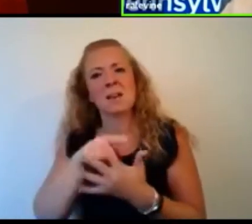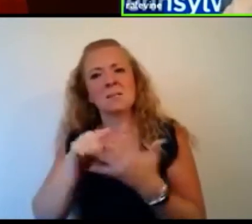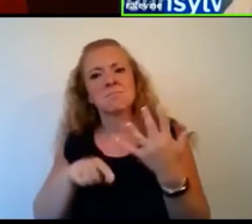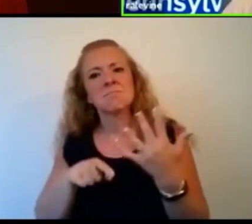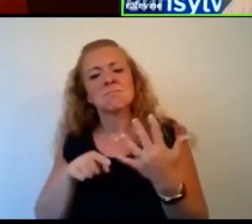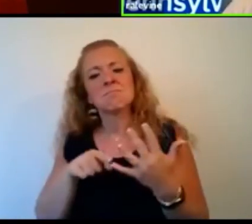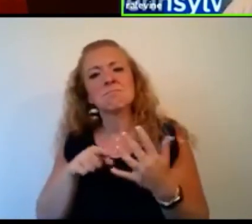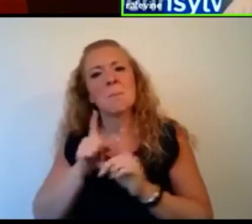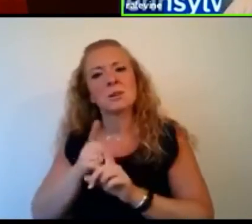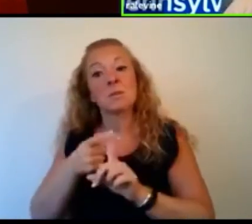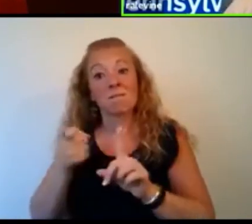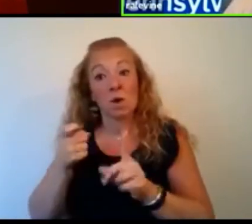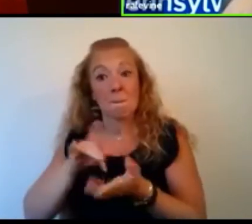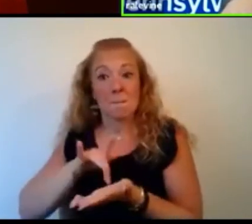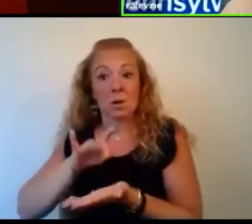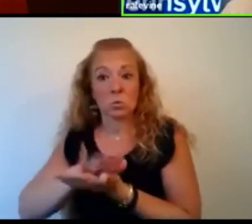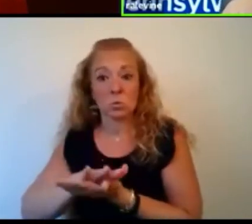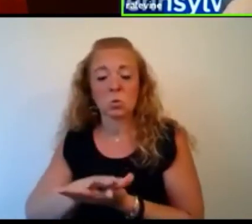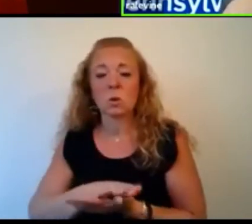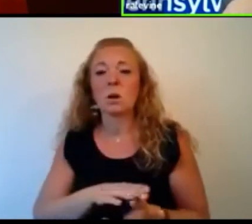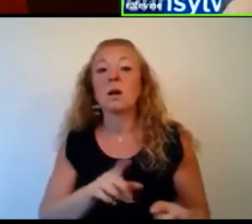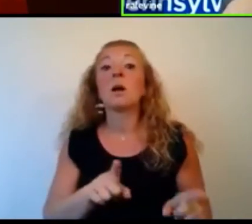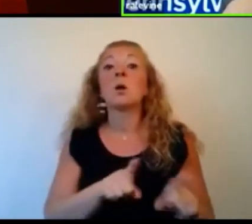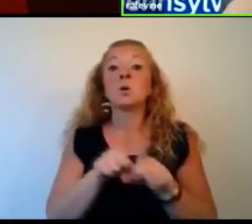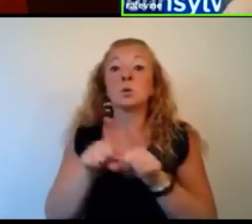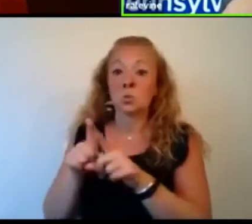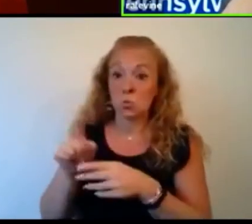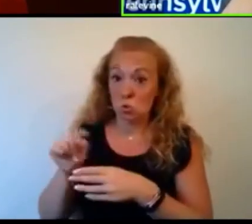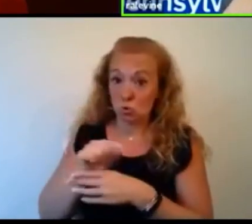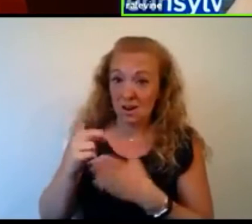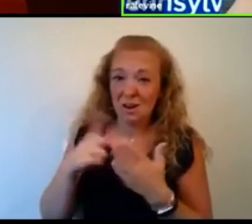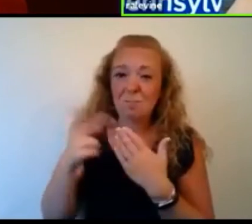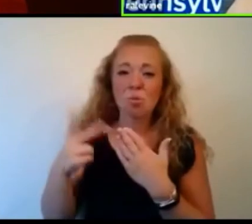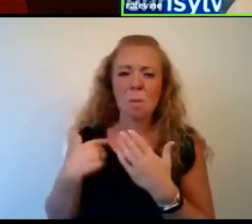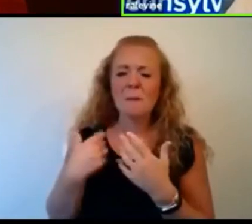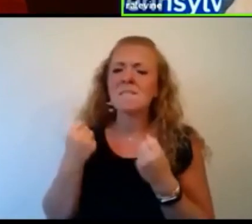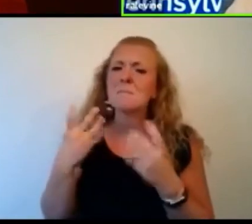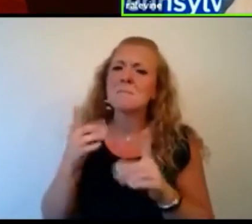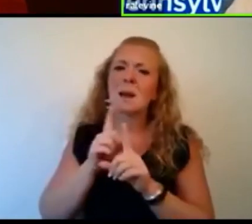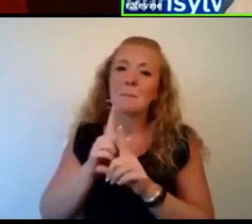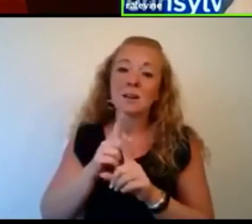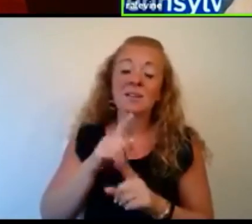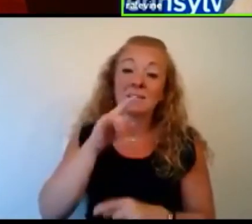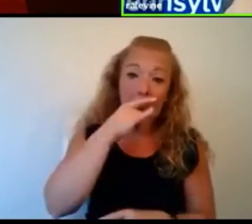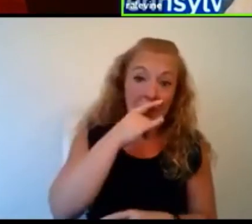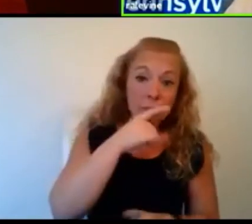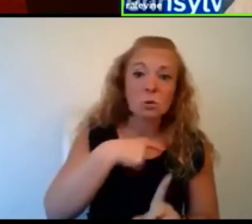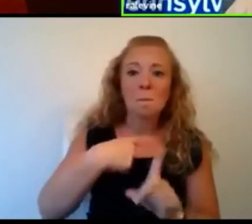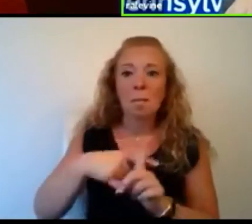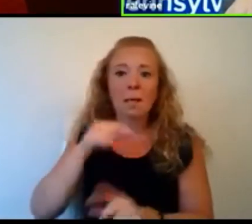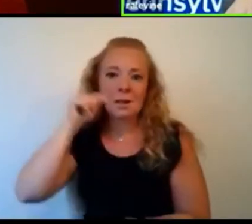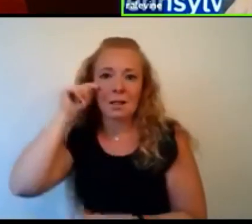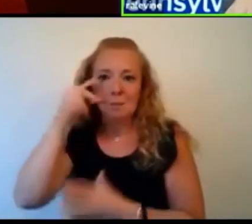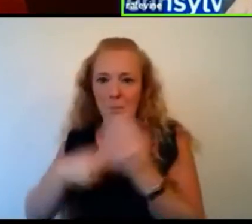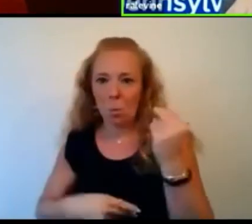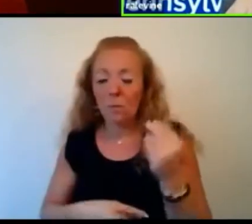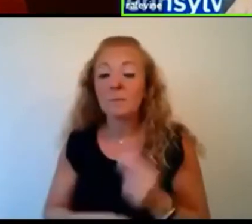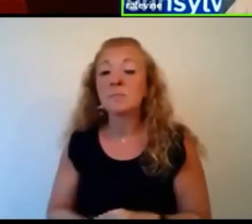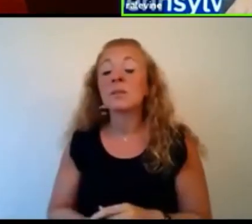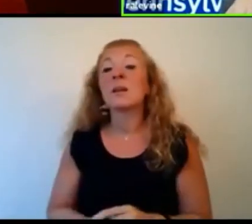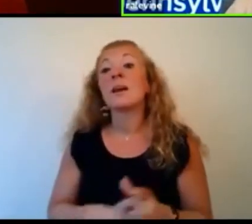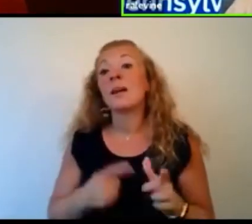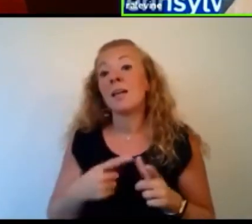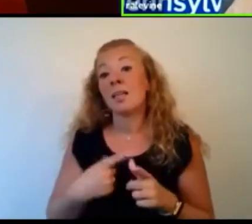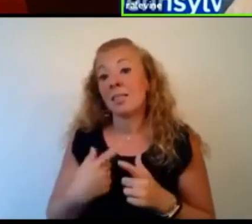medical school. Um, I had a number of mentors during my training program, both in peds and then in adolescent medicine. Uh, and then the person that, whose